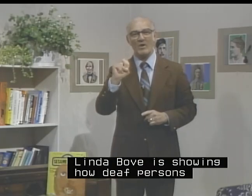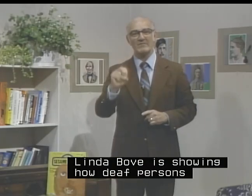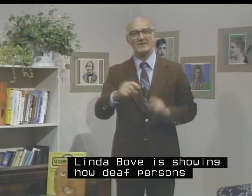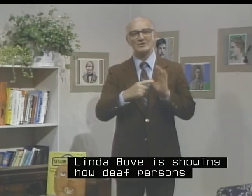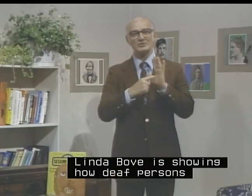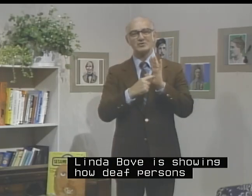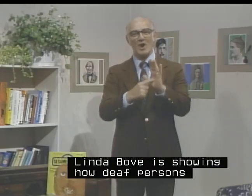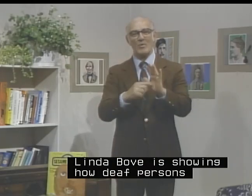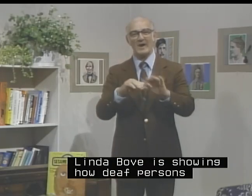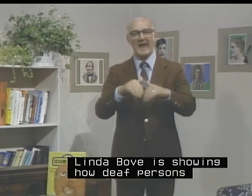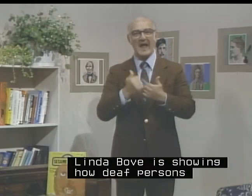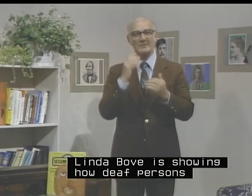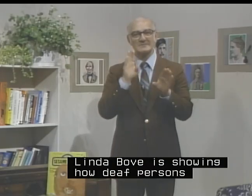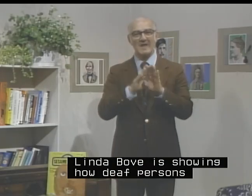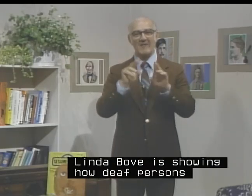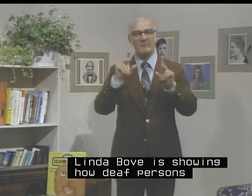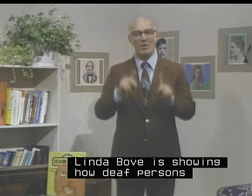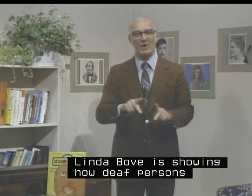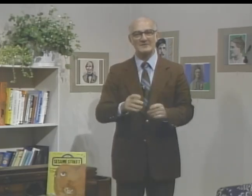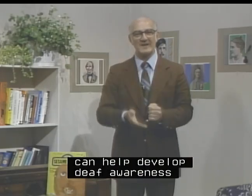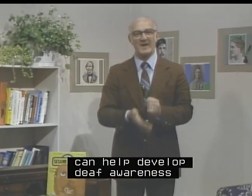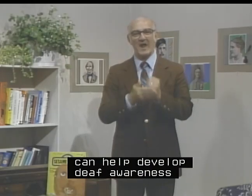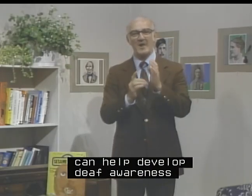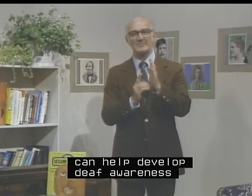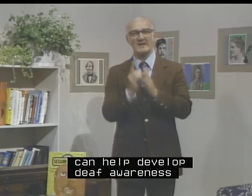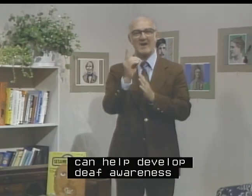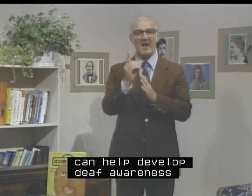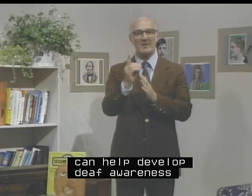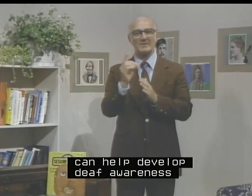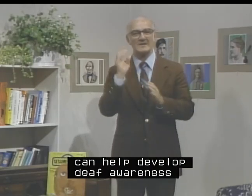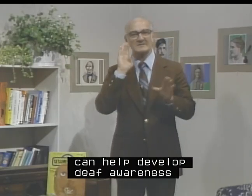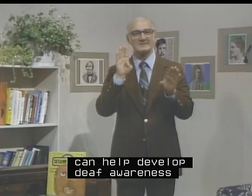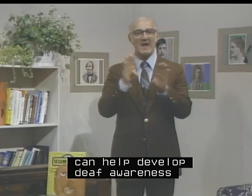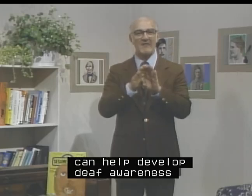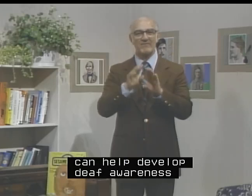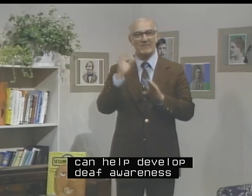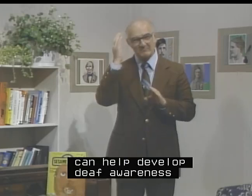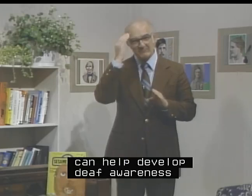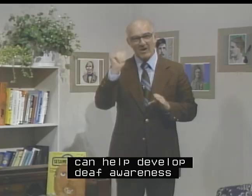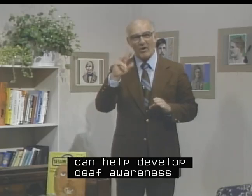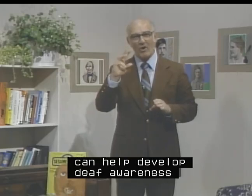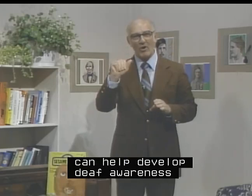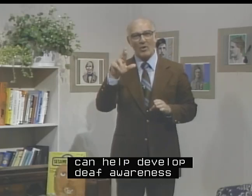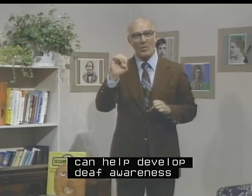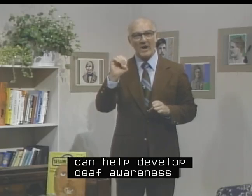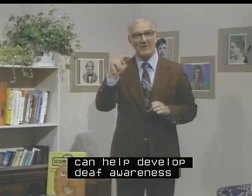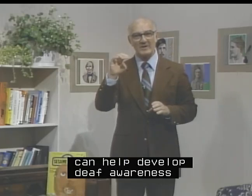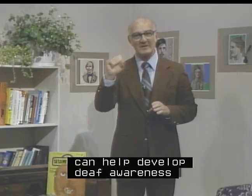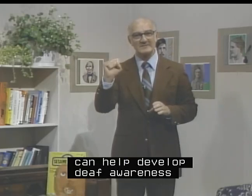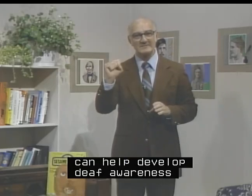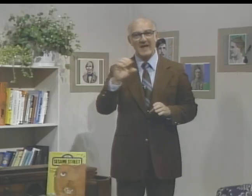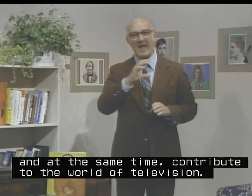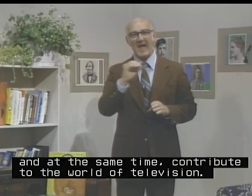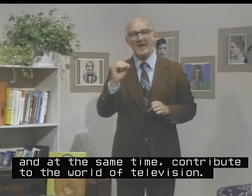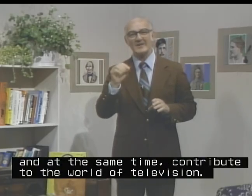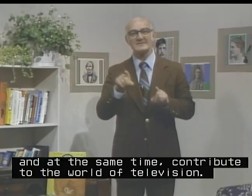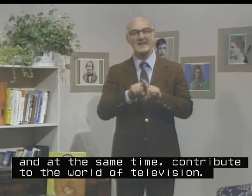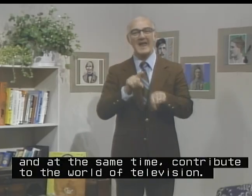is showing how a deaf person can help develop deaf awareness and at same